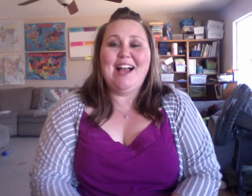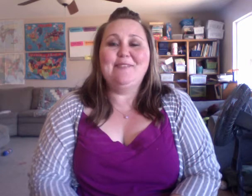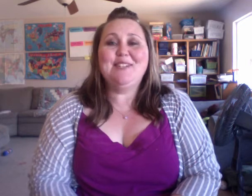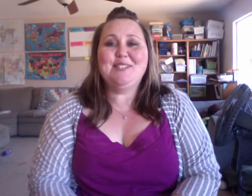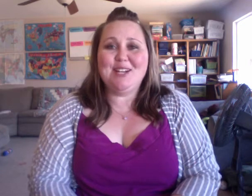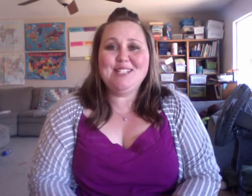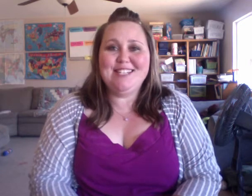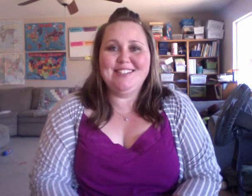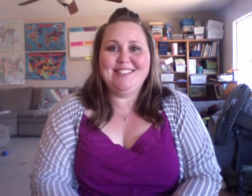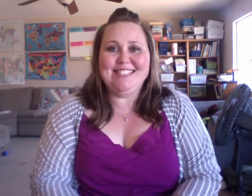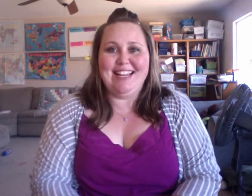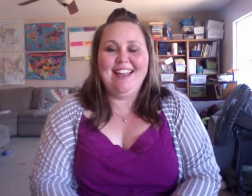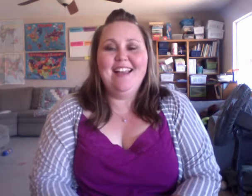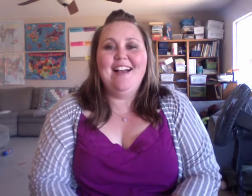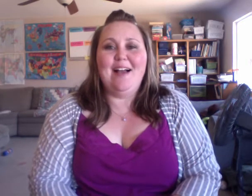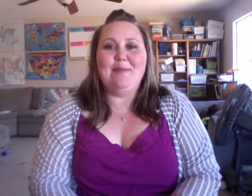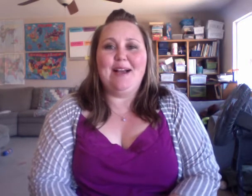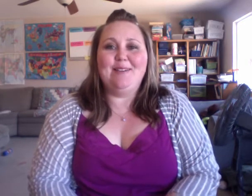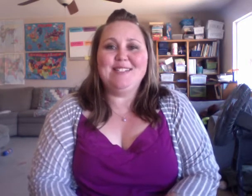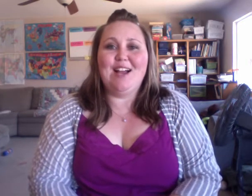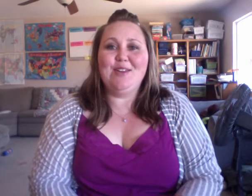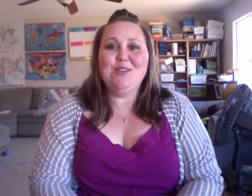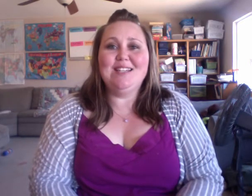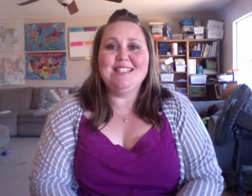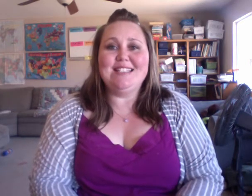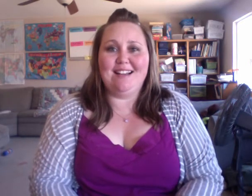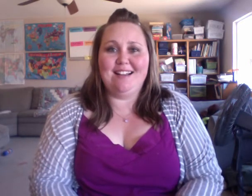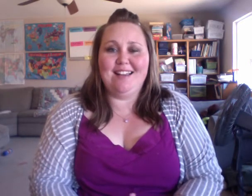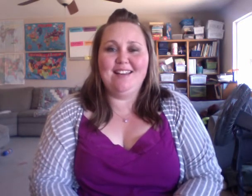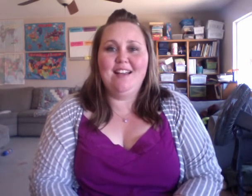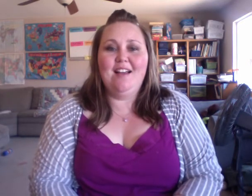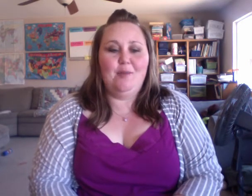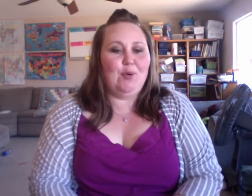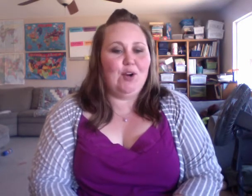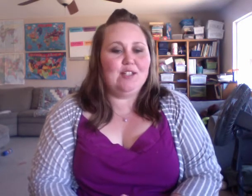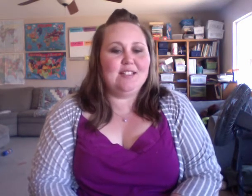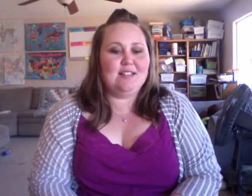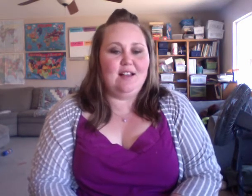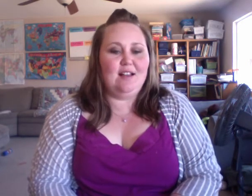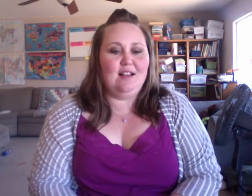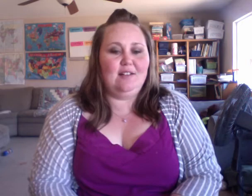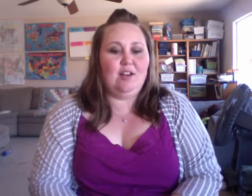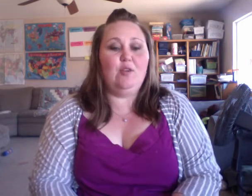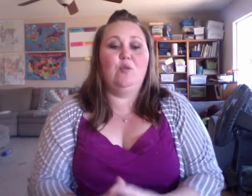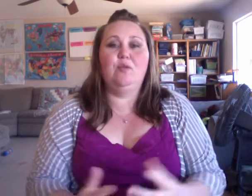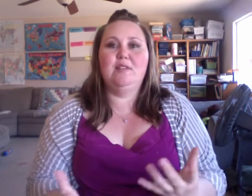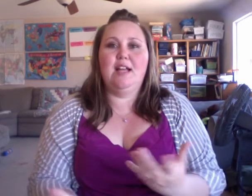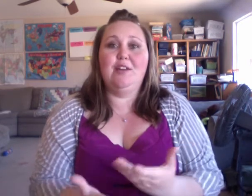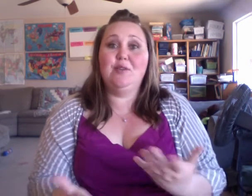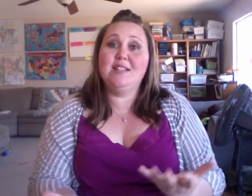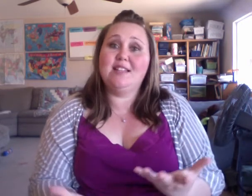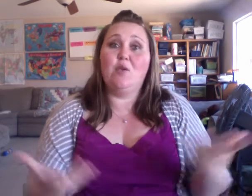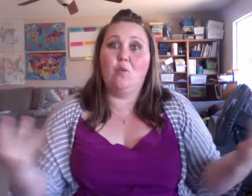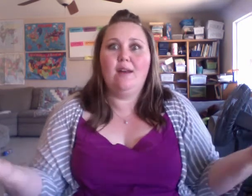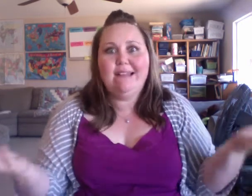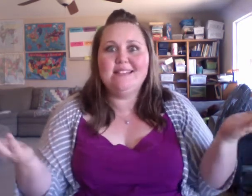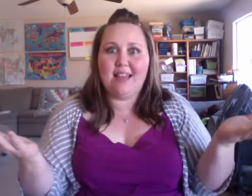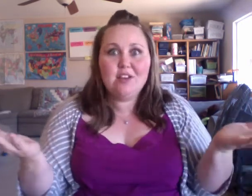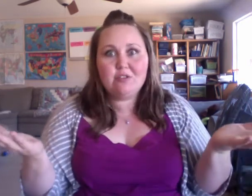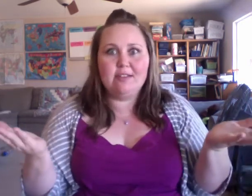I'm going to talk to you today about how you can sign parts, oh, how you can sign what is the endocrine